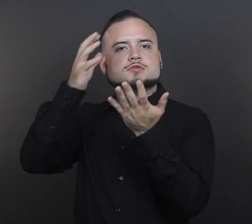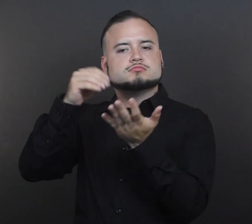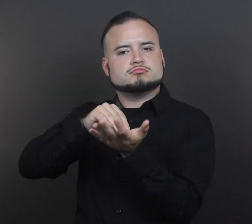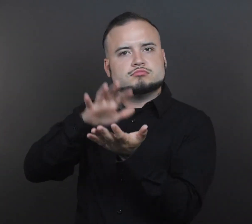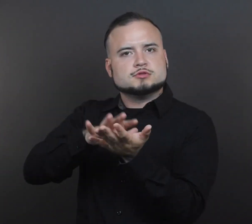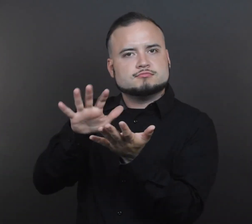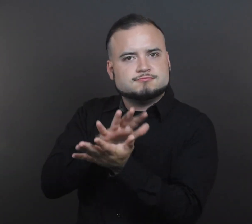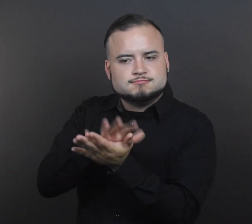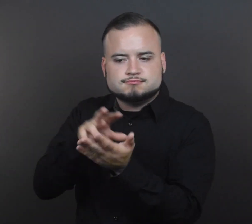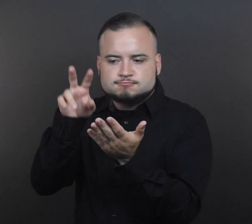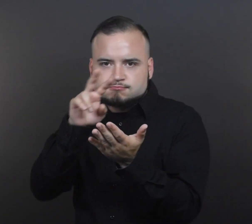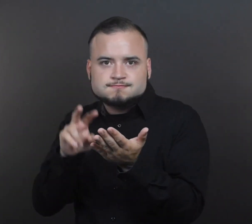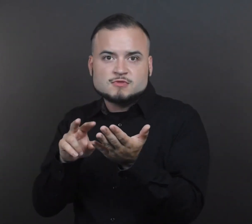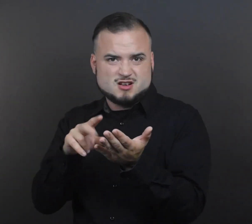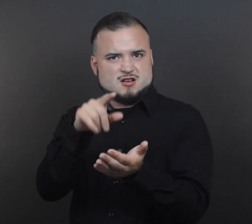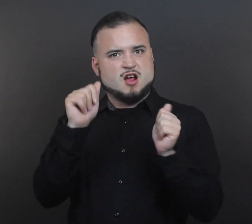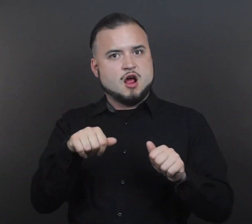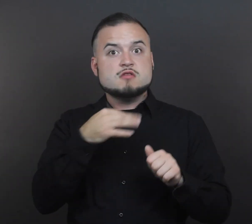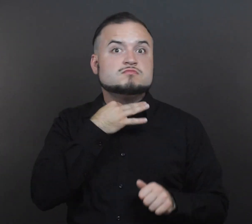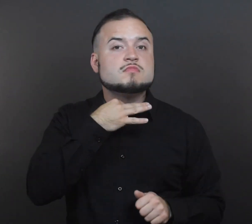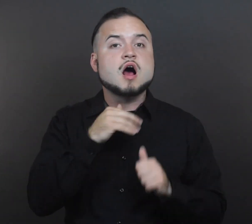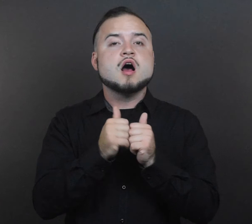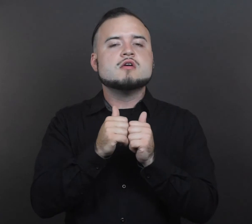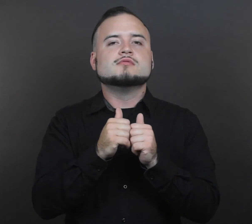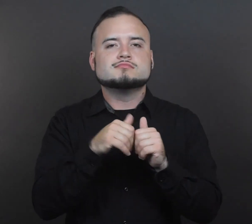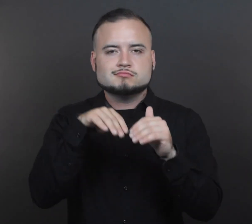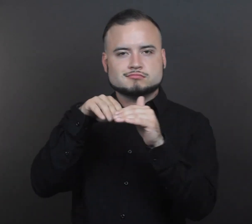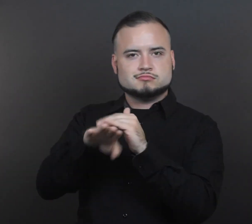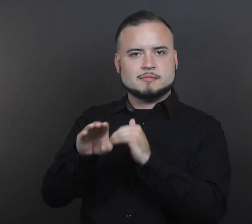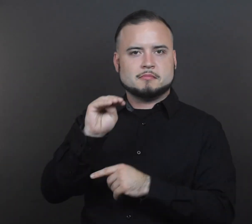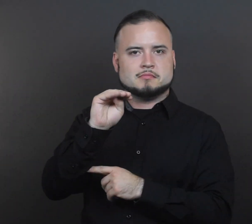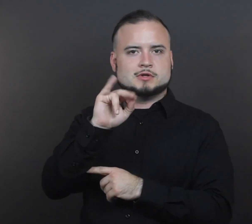of Education's EL website at